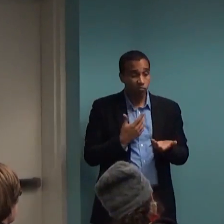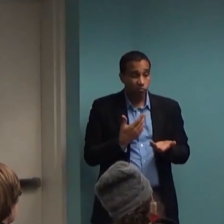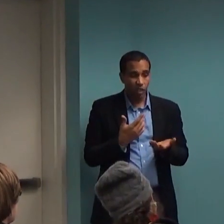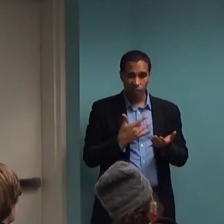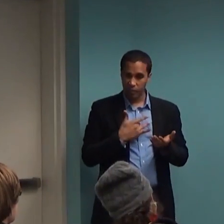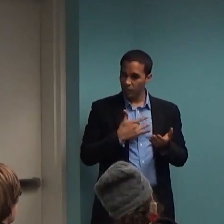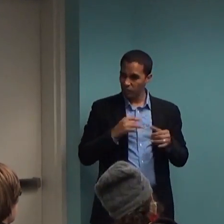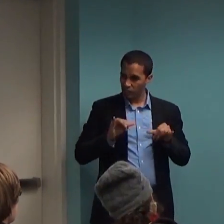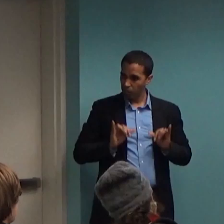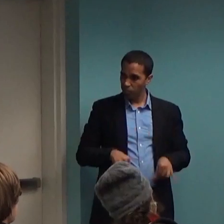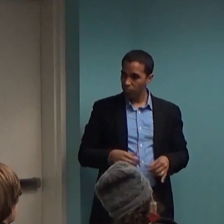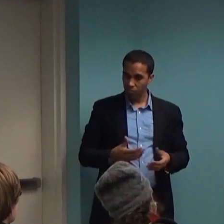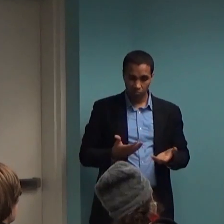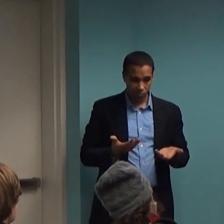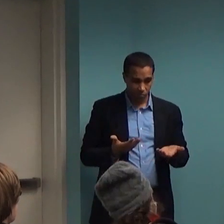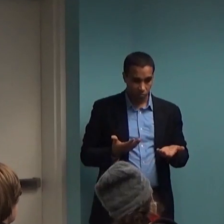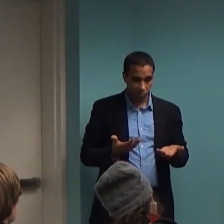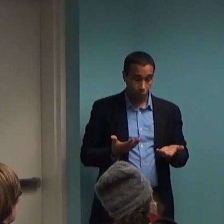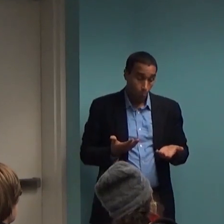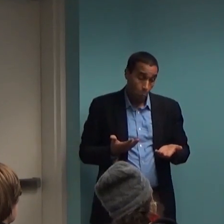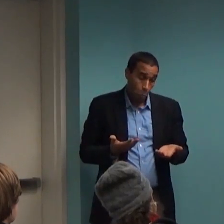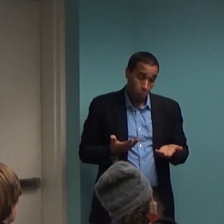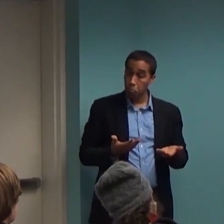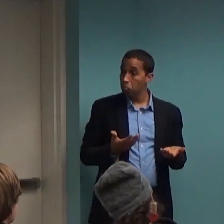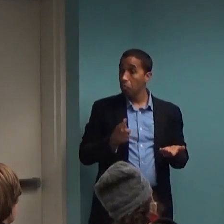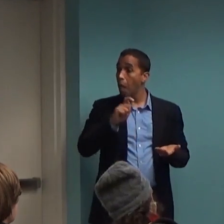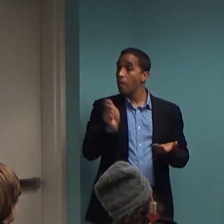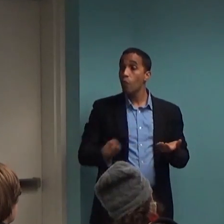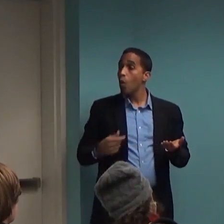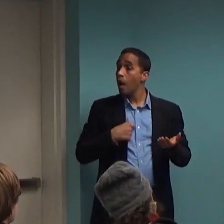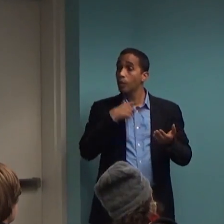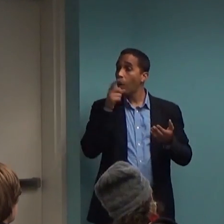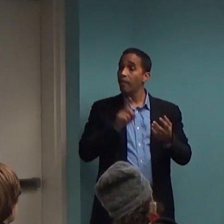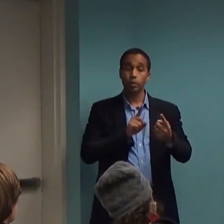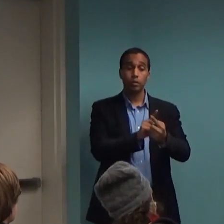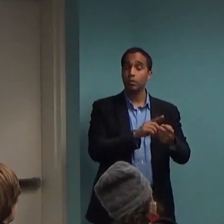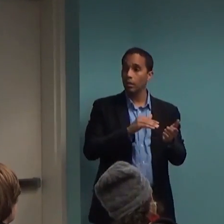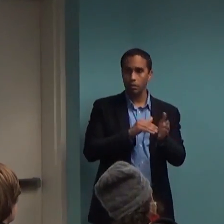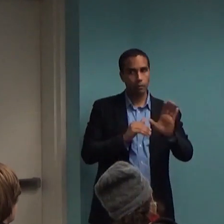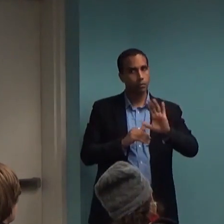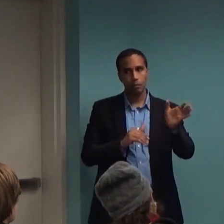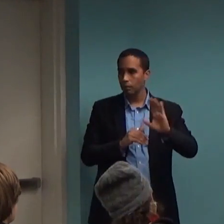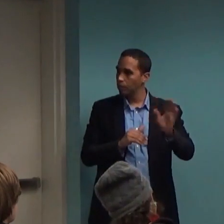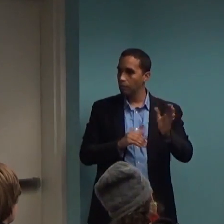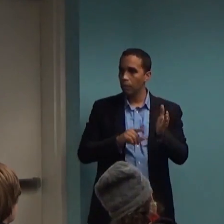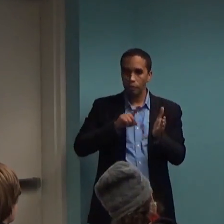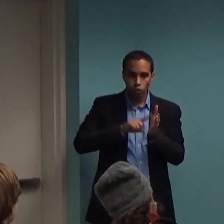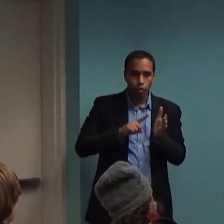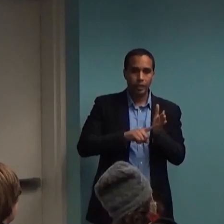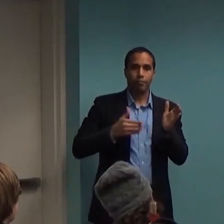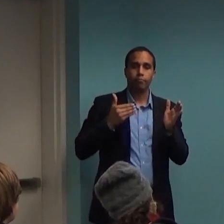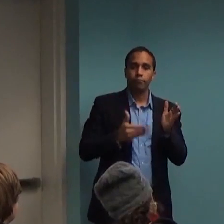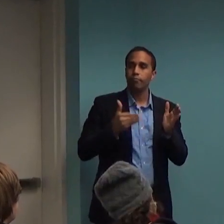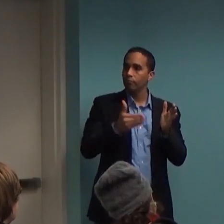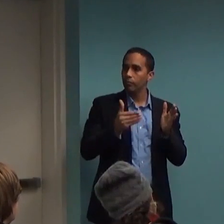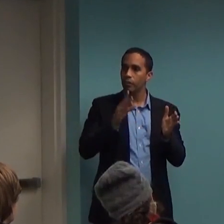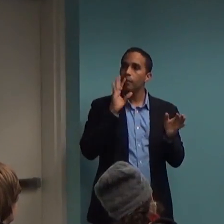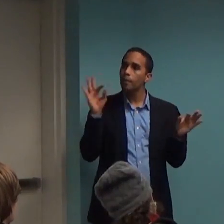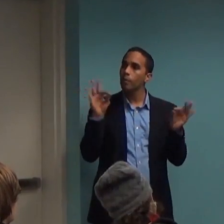Therefore, I don't really need to go to the doctor. And that's actually not true. You should get regularly checked up, and you should probably even ask for a little bit more